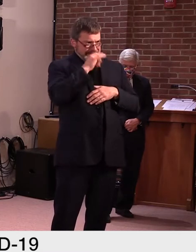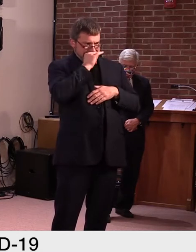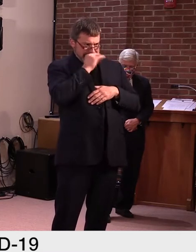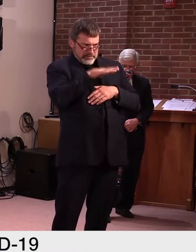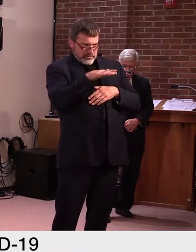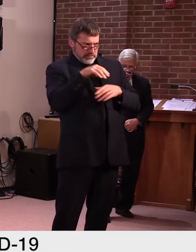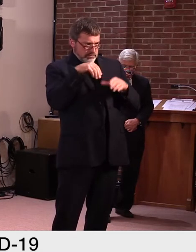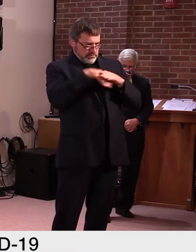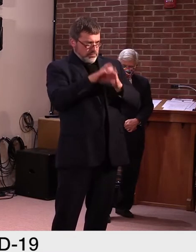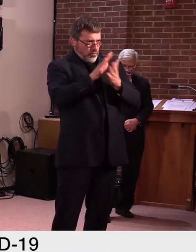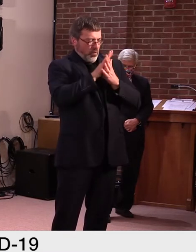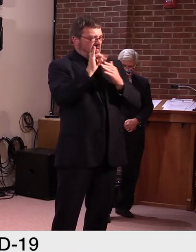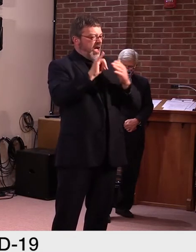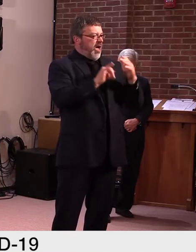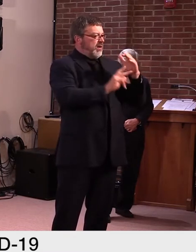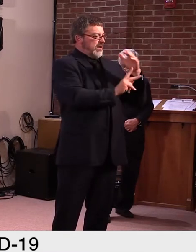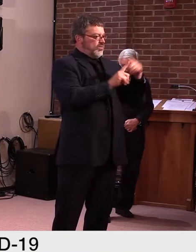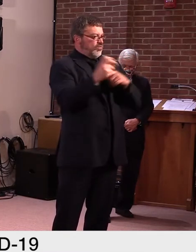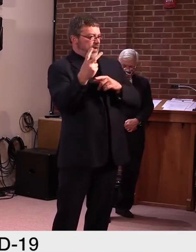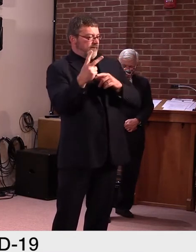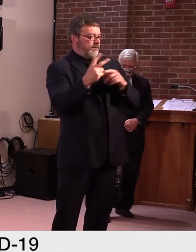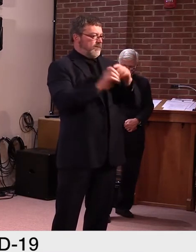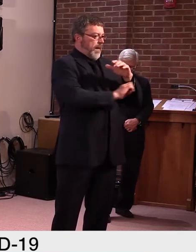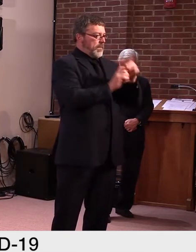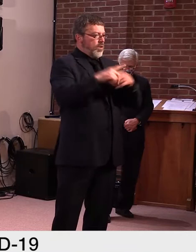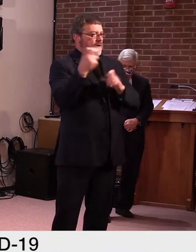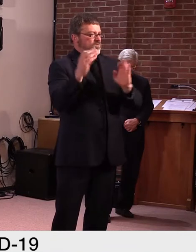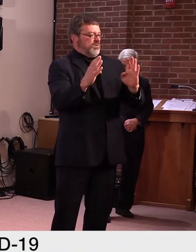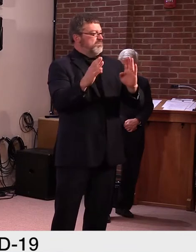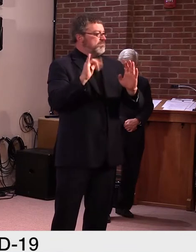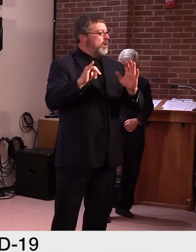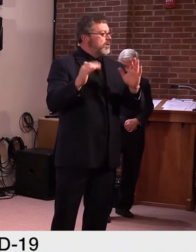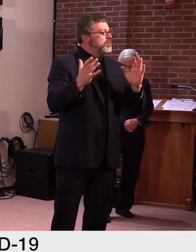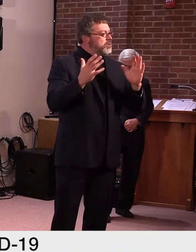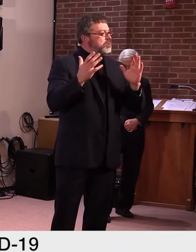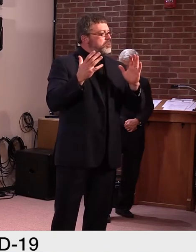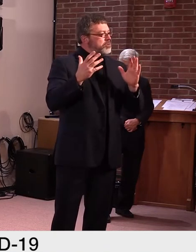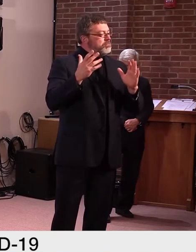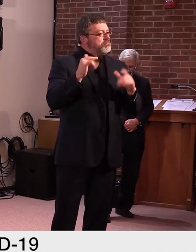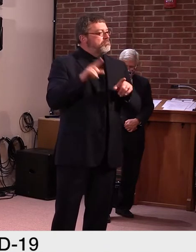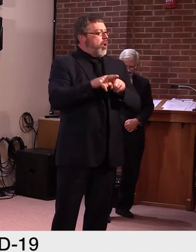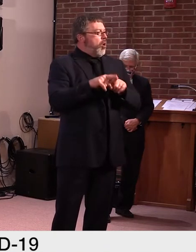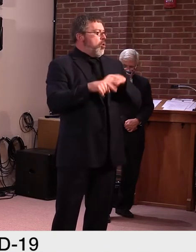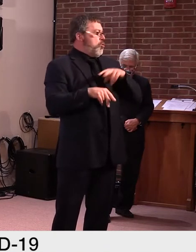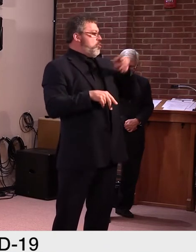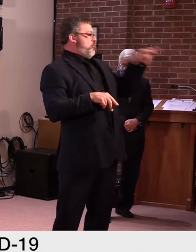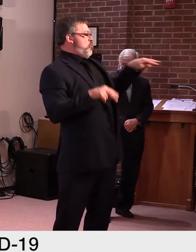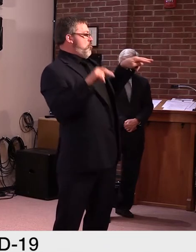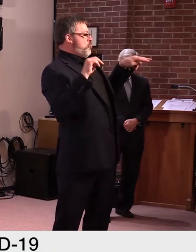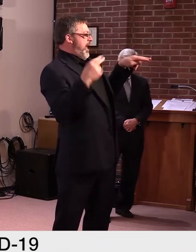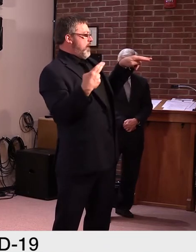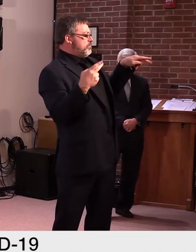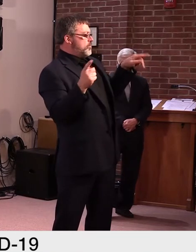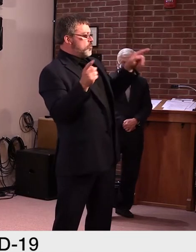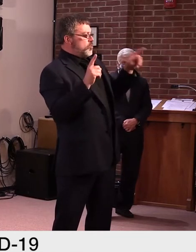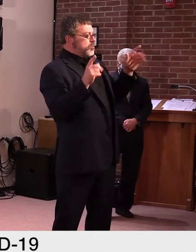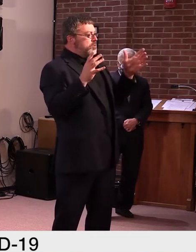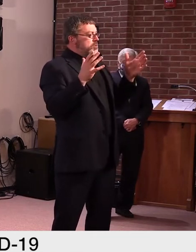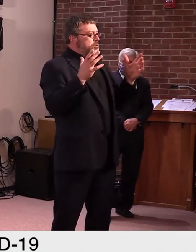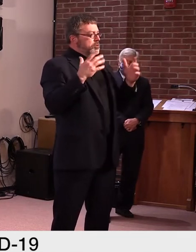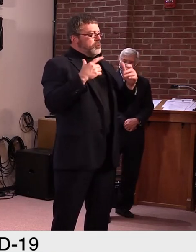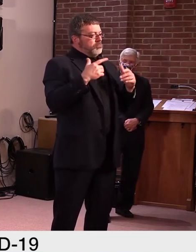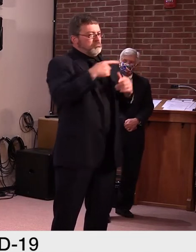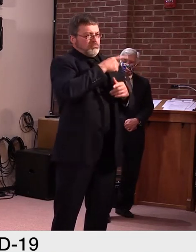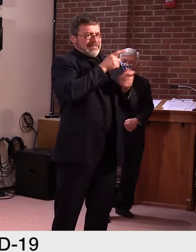even as close as Blacksburg and Hanover. And, uh, I did notice that you had to make an adjustment in the previously announced numbers, but